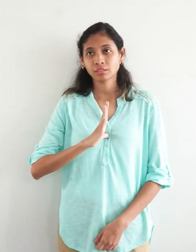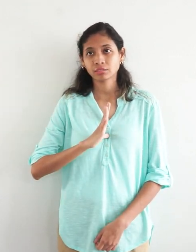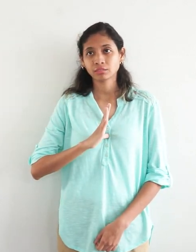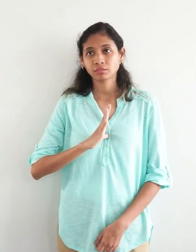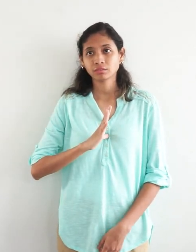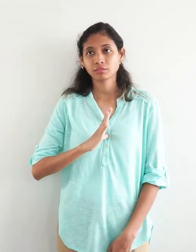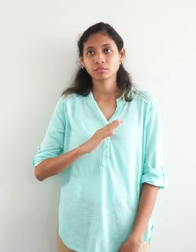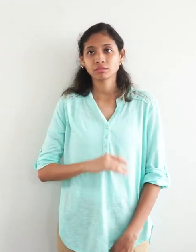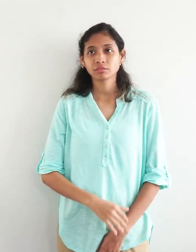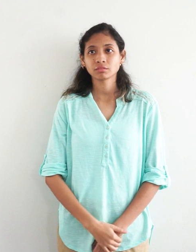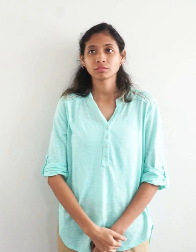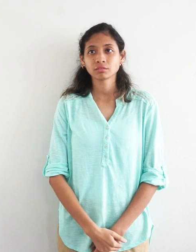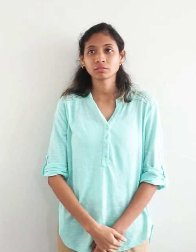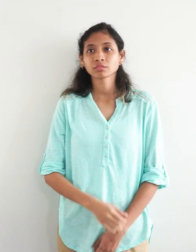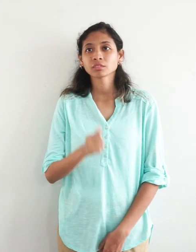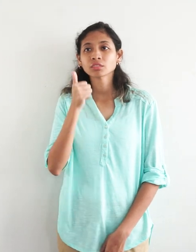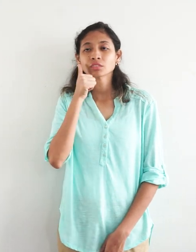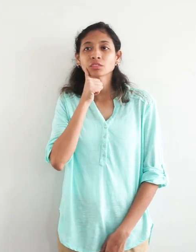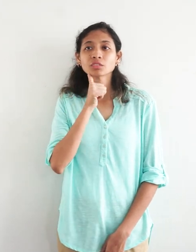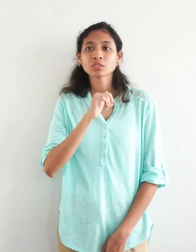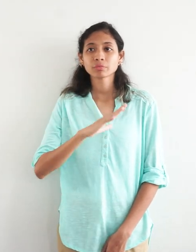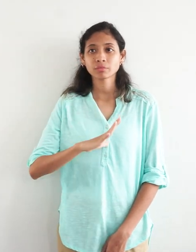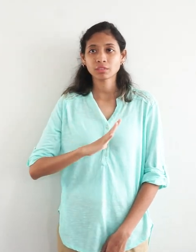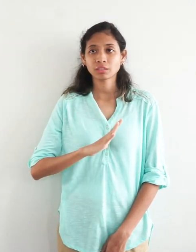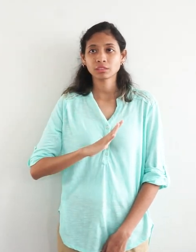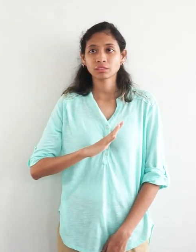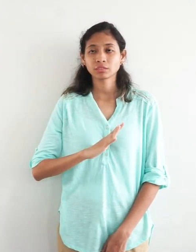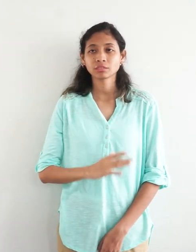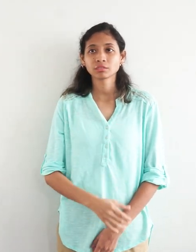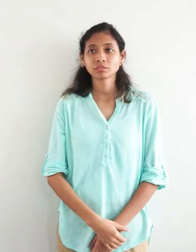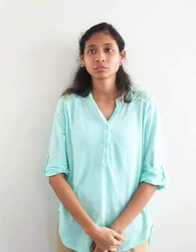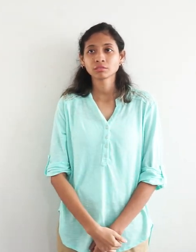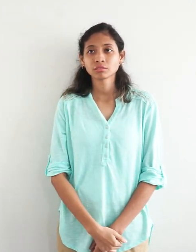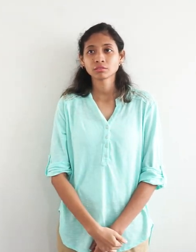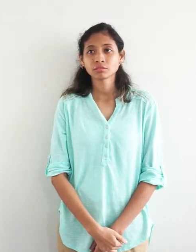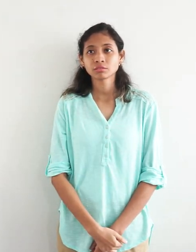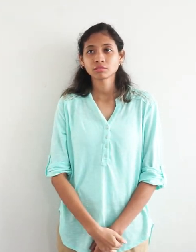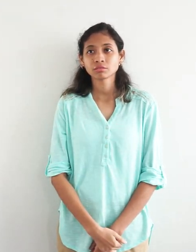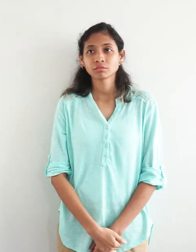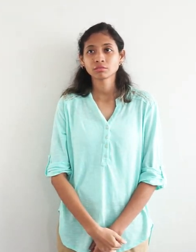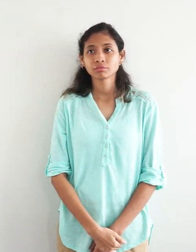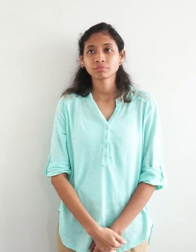woman, female, brother,